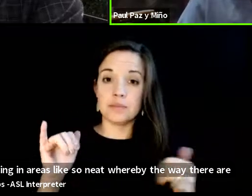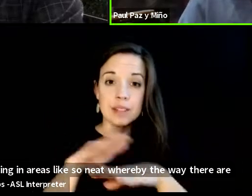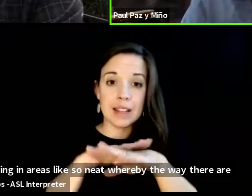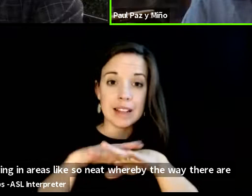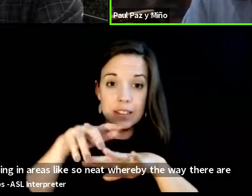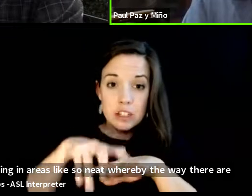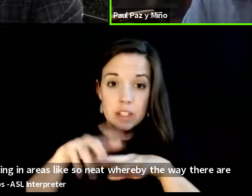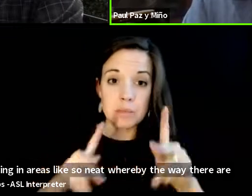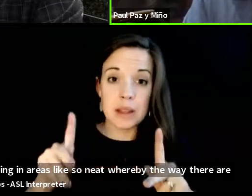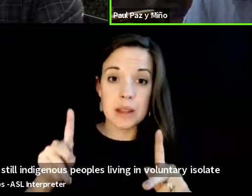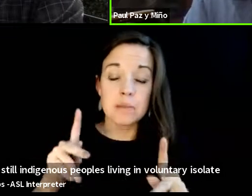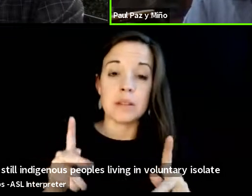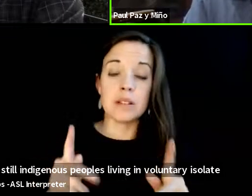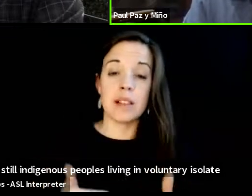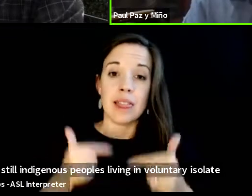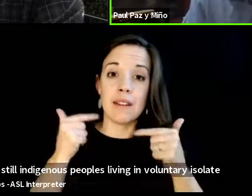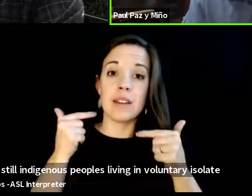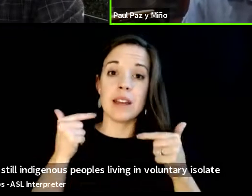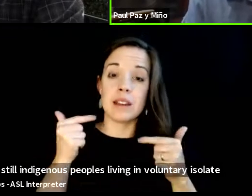living in voluntary isolation